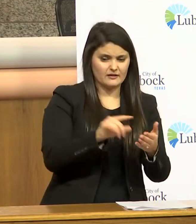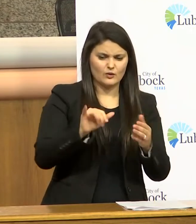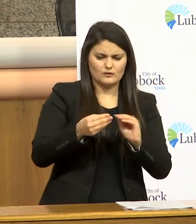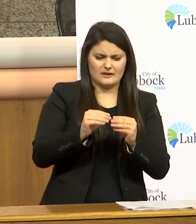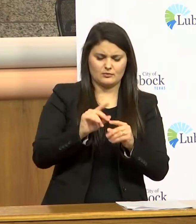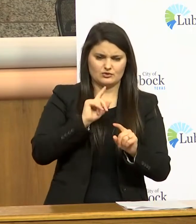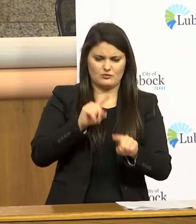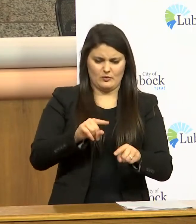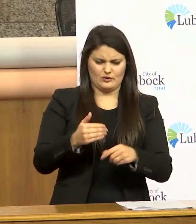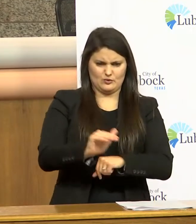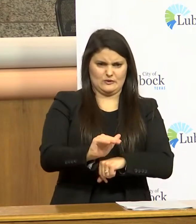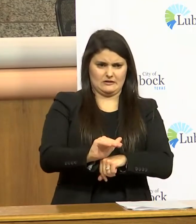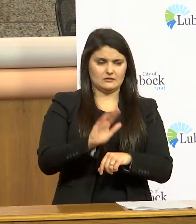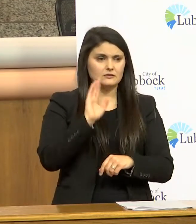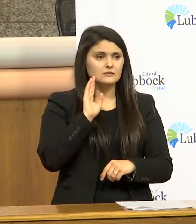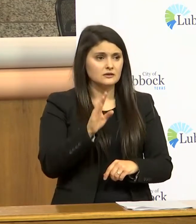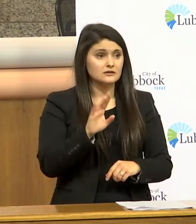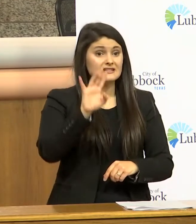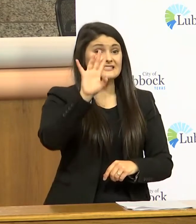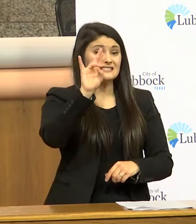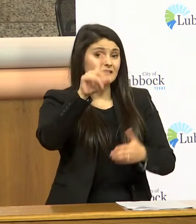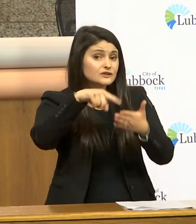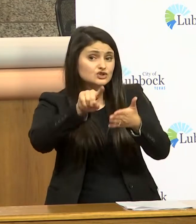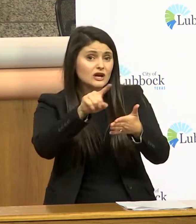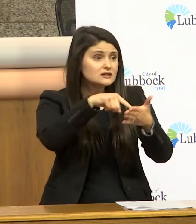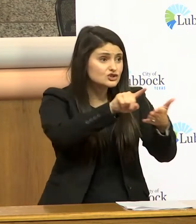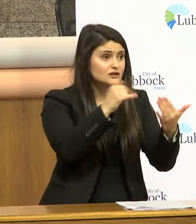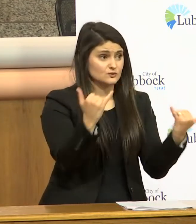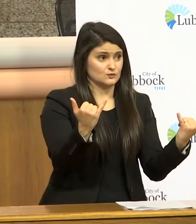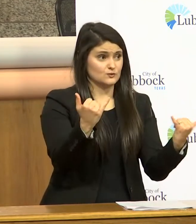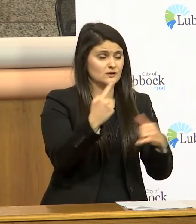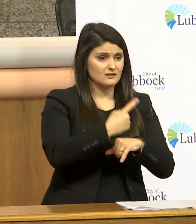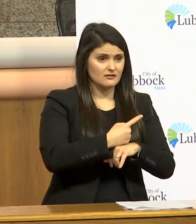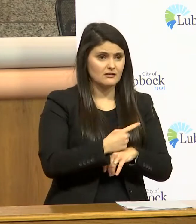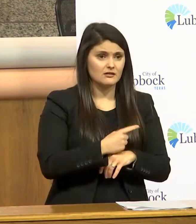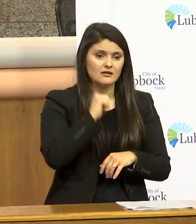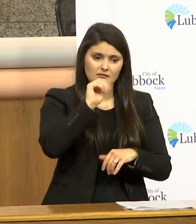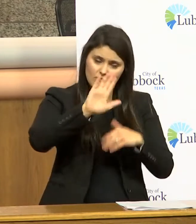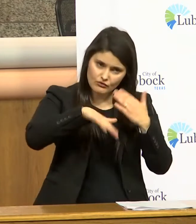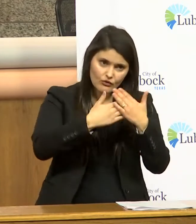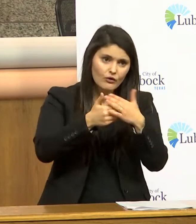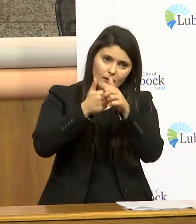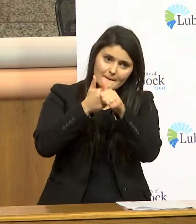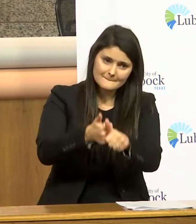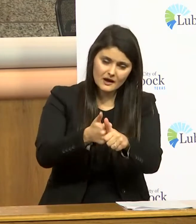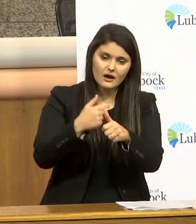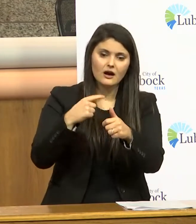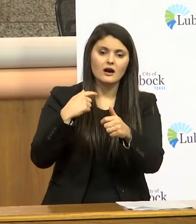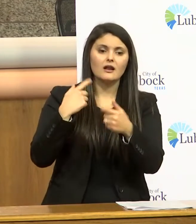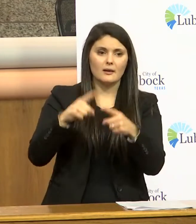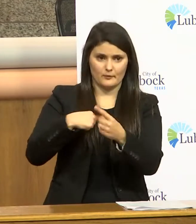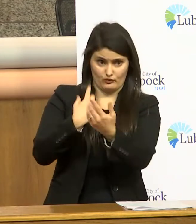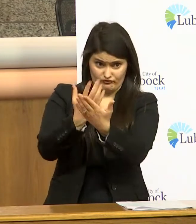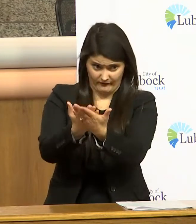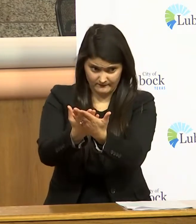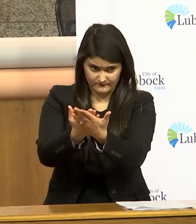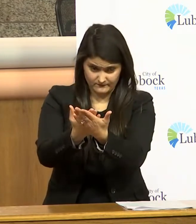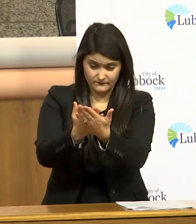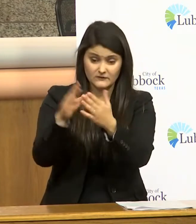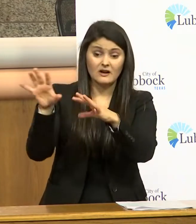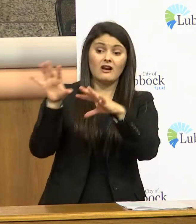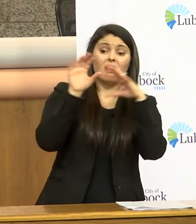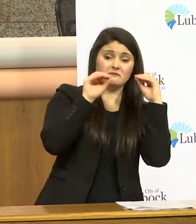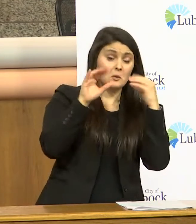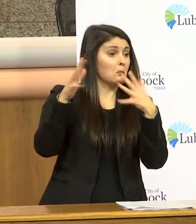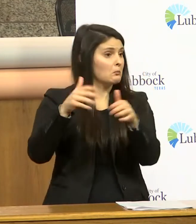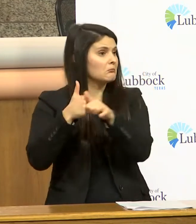seven checks today they were not all in compliance when we got there they were all in compliance